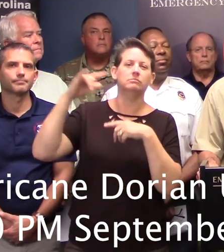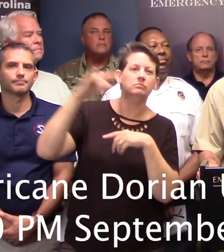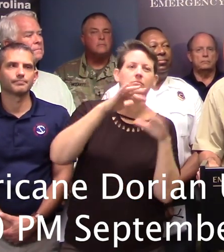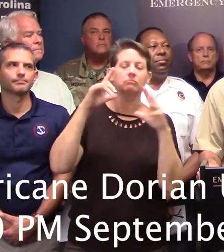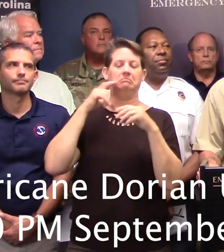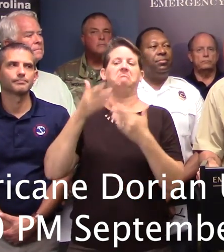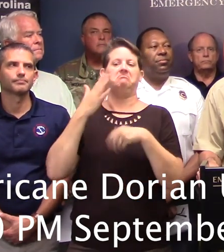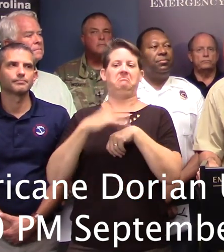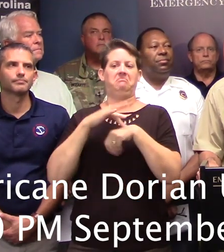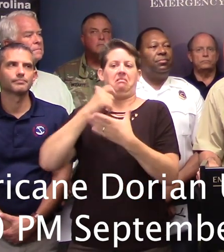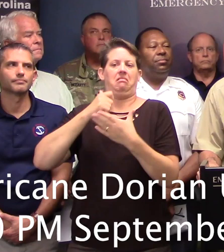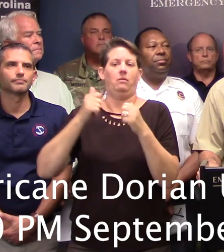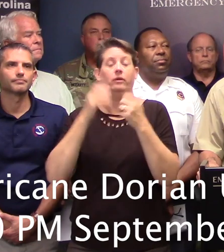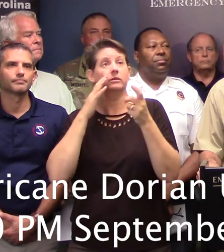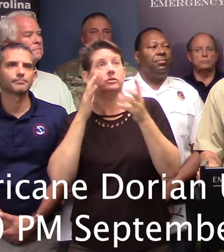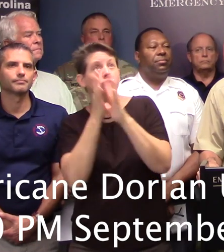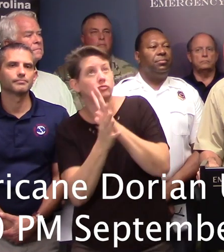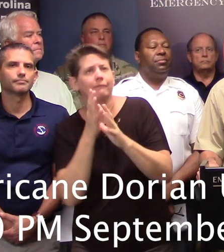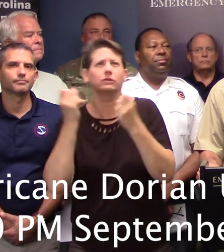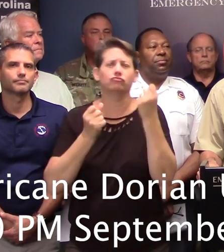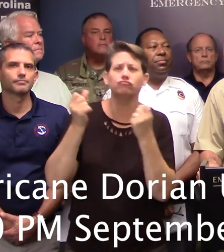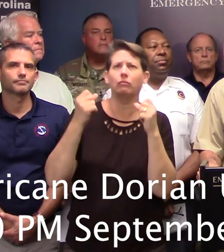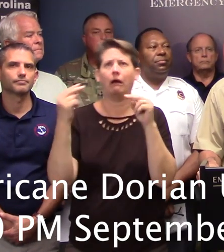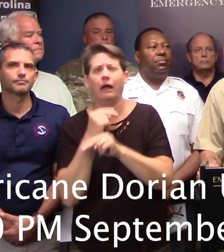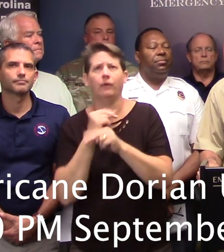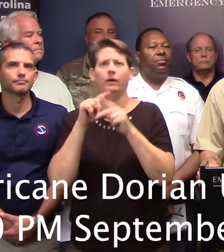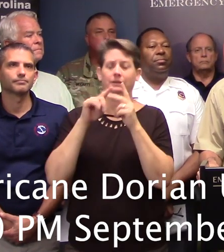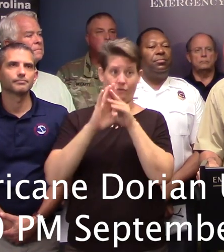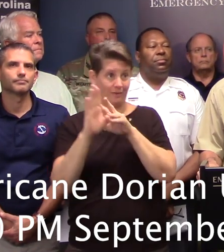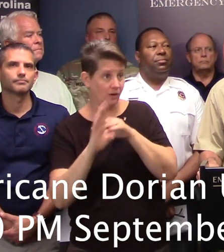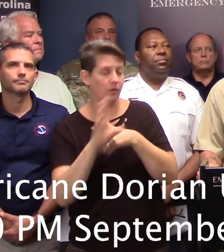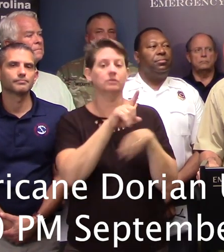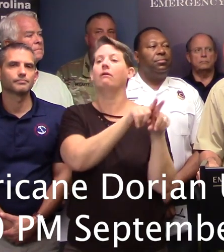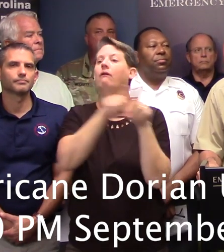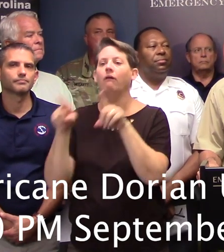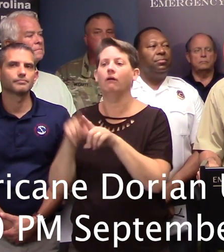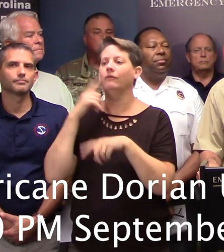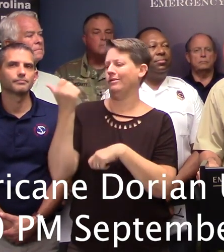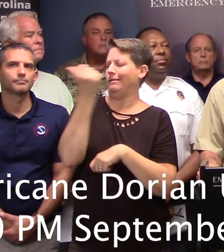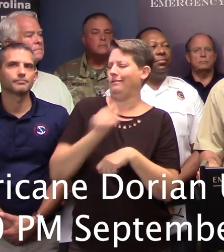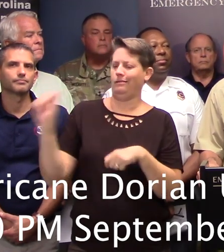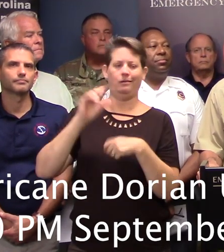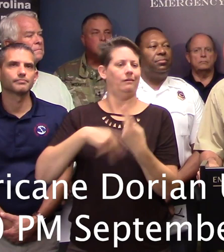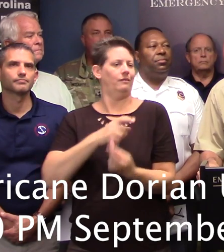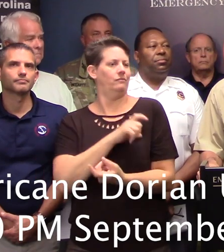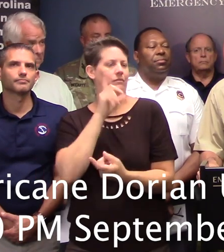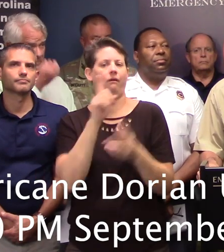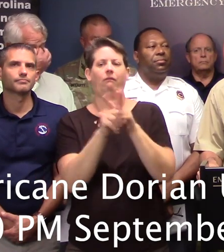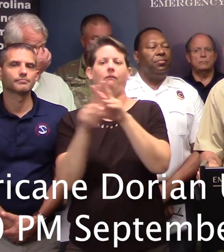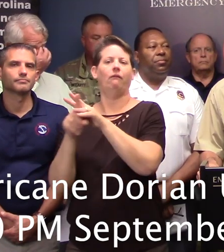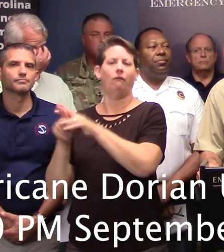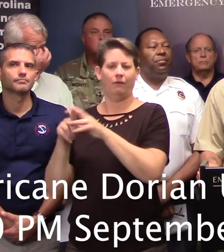both with traffic management during the evacuation and also to assist in any law enforcement issue that may